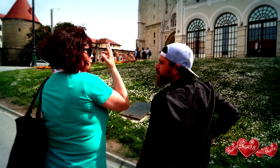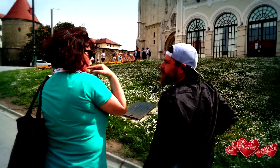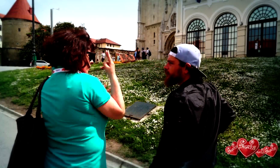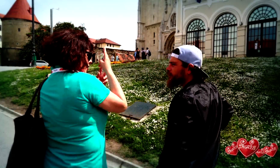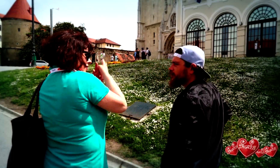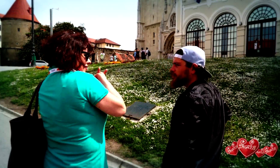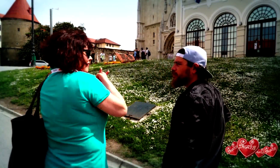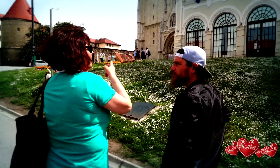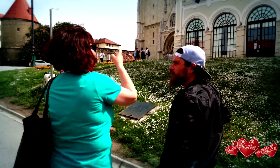Zagreb does.